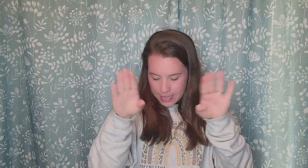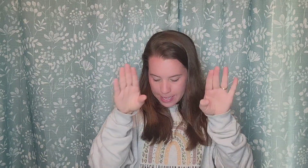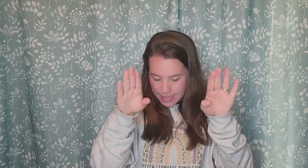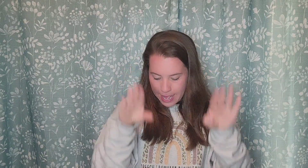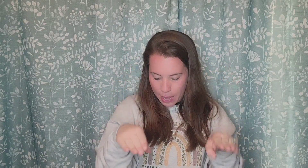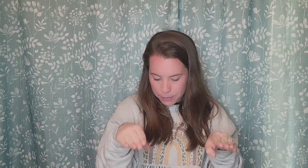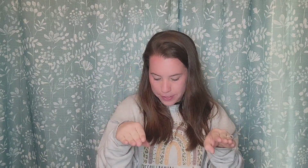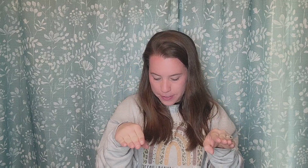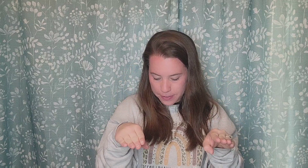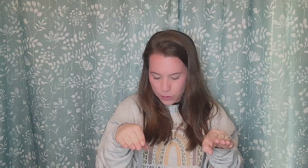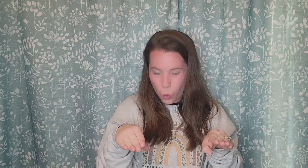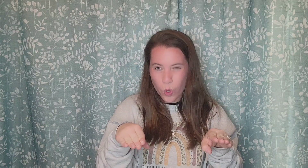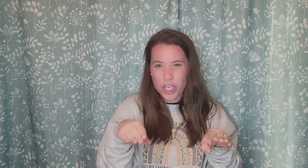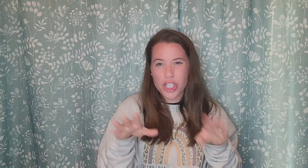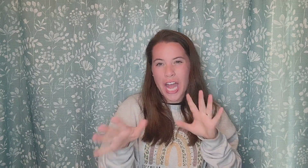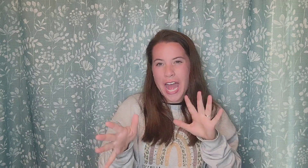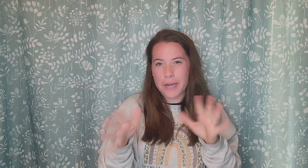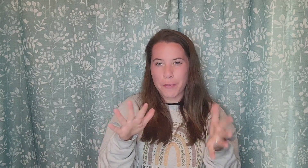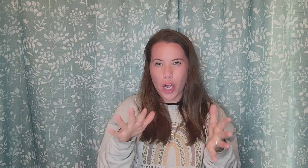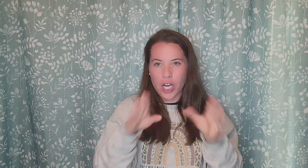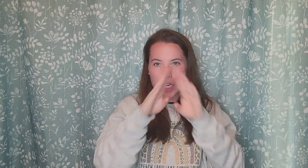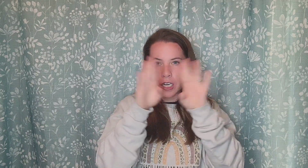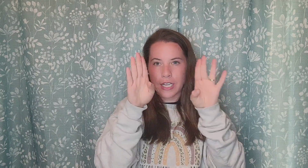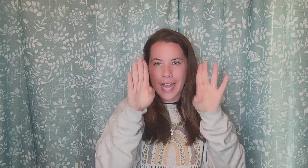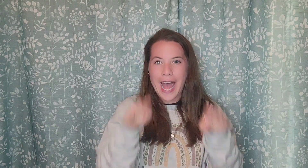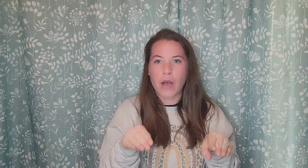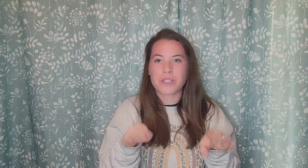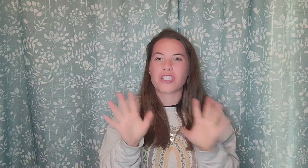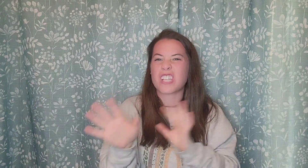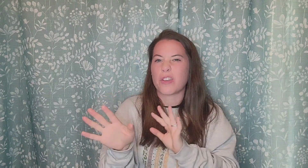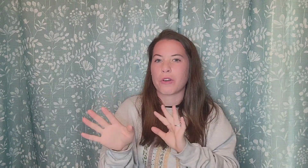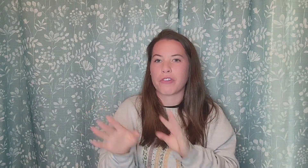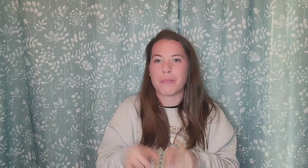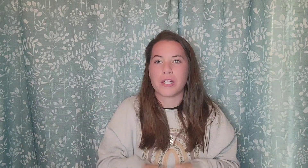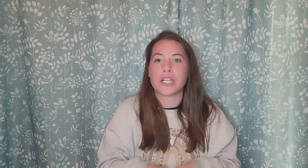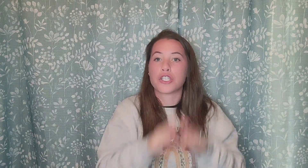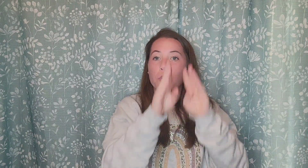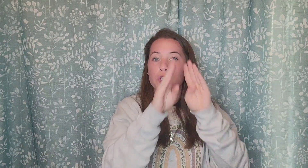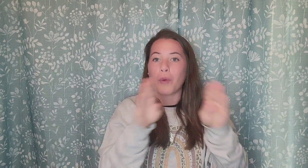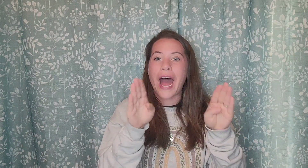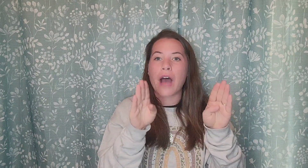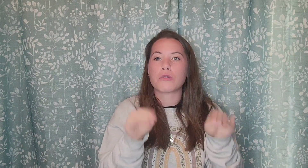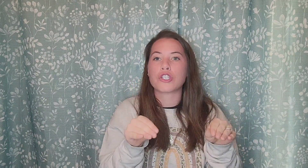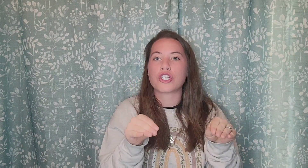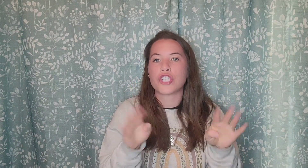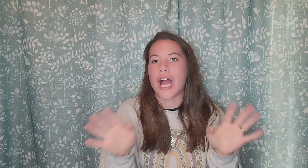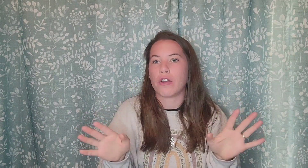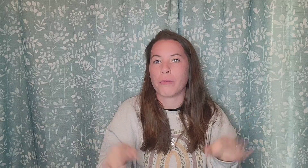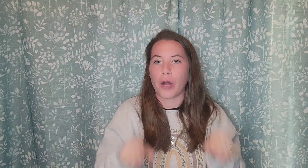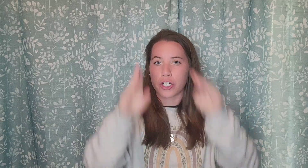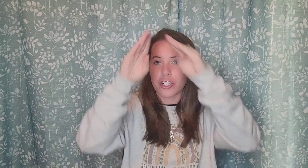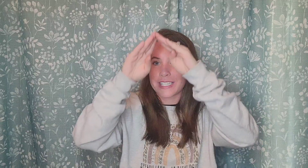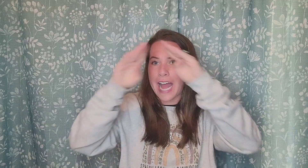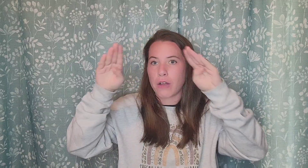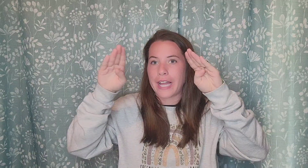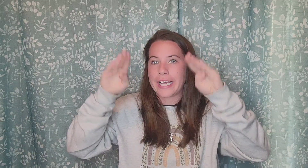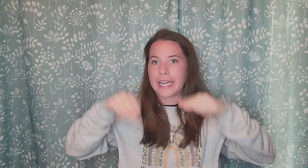House. Or shed, barn, house. There's another word for building. So we'll do house, shed, or barn. You're just outlining.